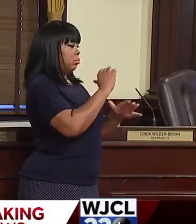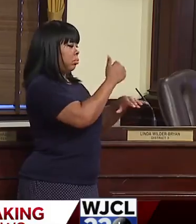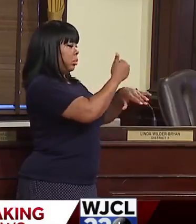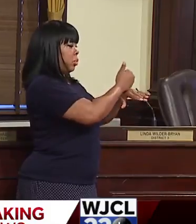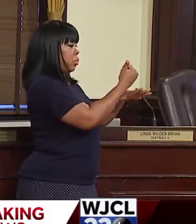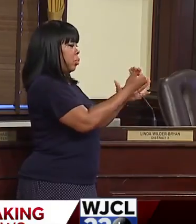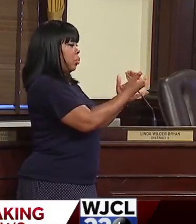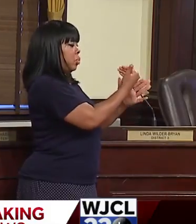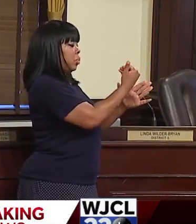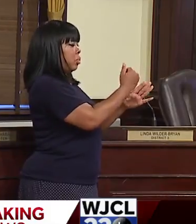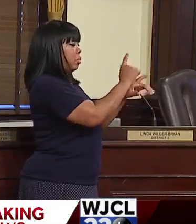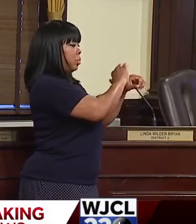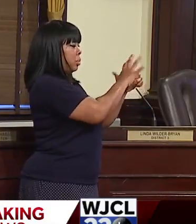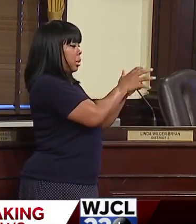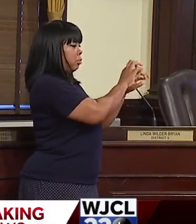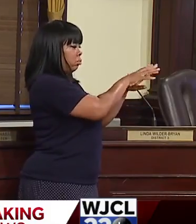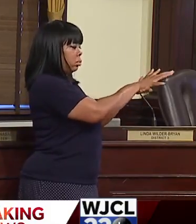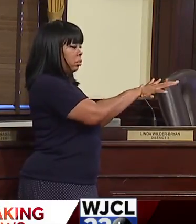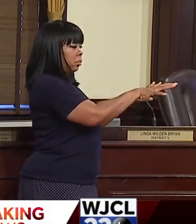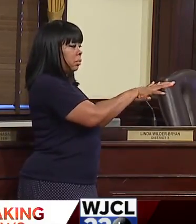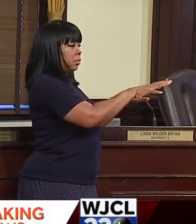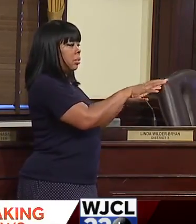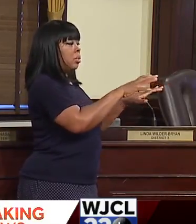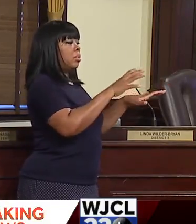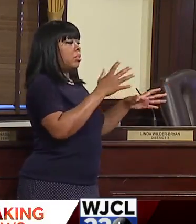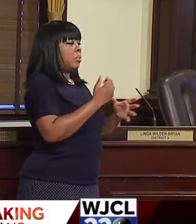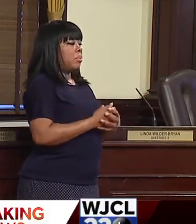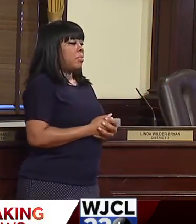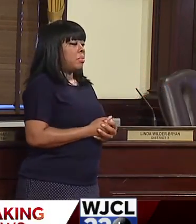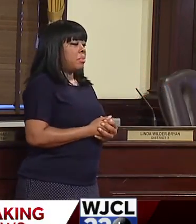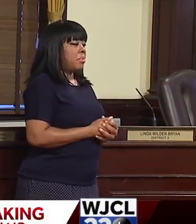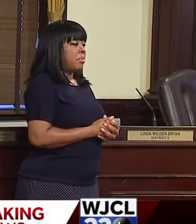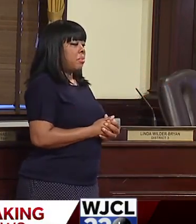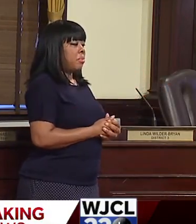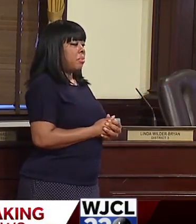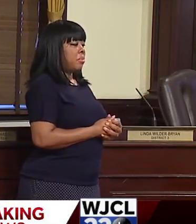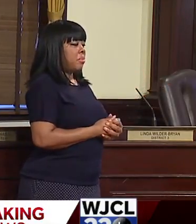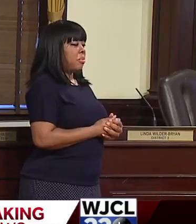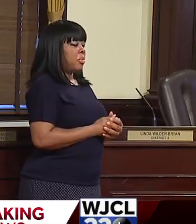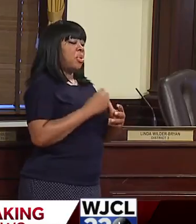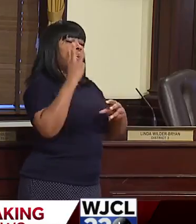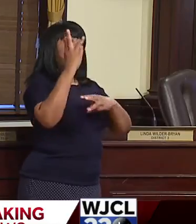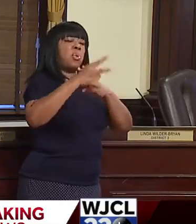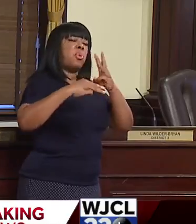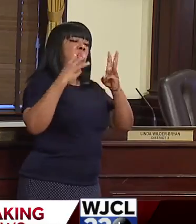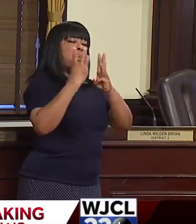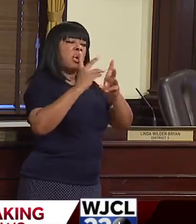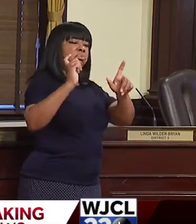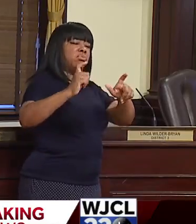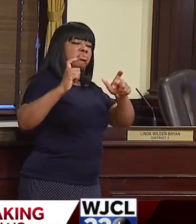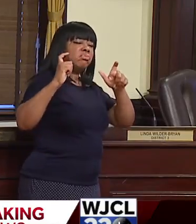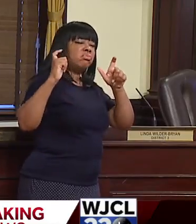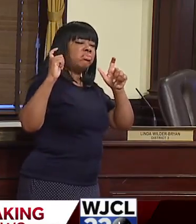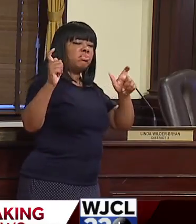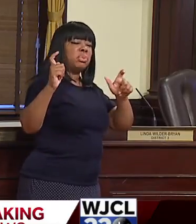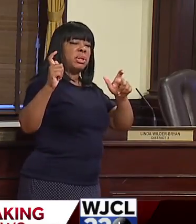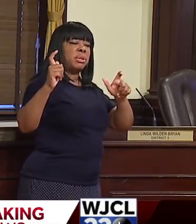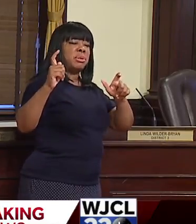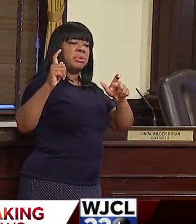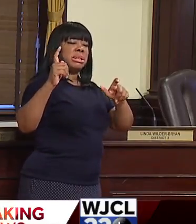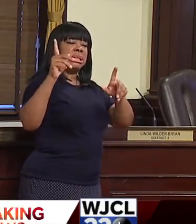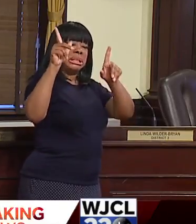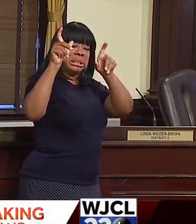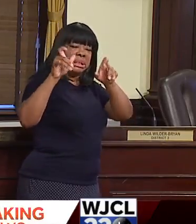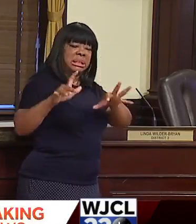The world's biggest largest and greatest COVID-19 vaccine